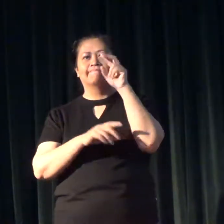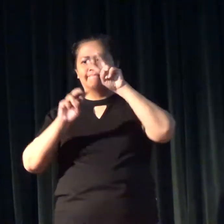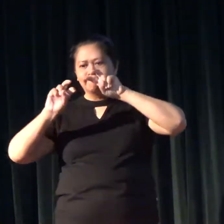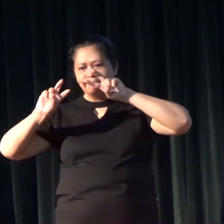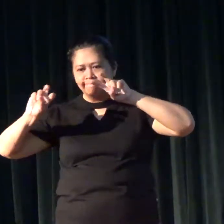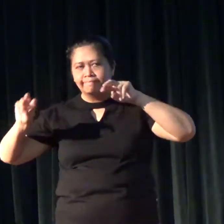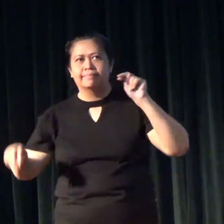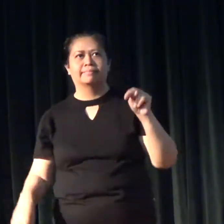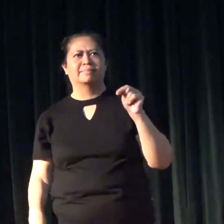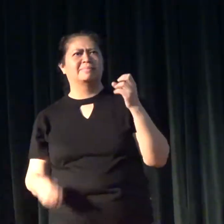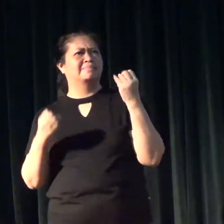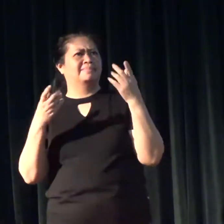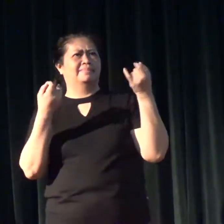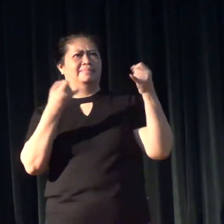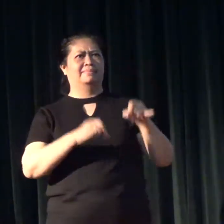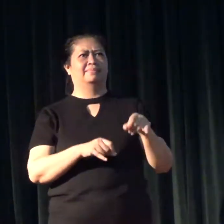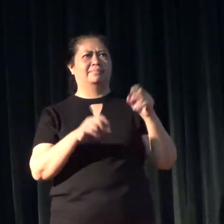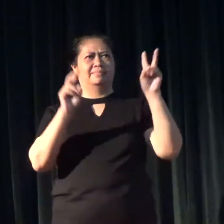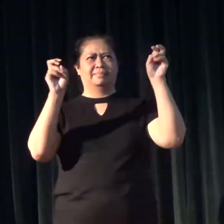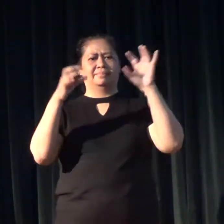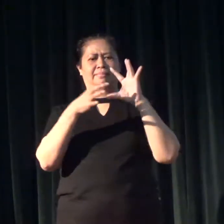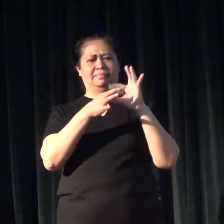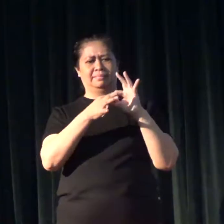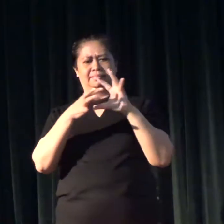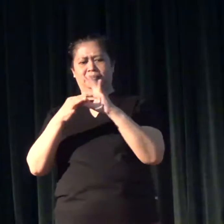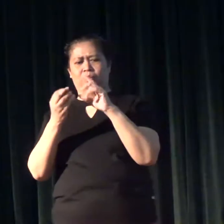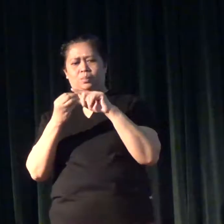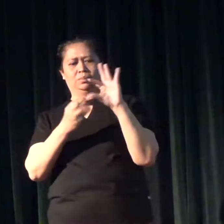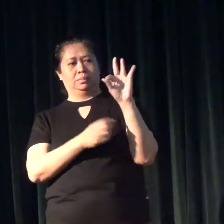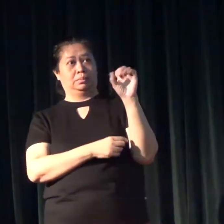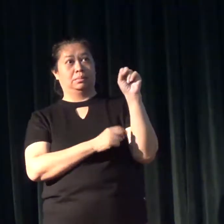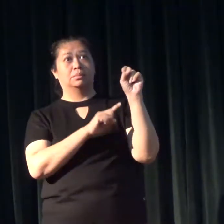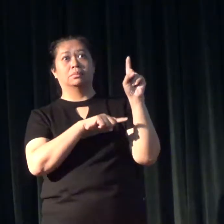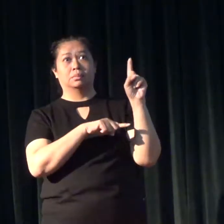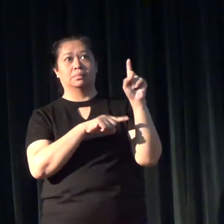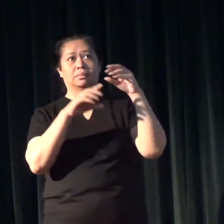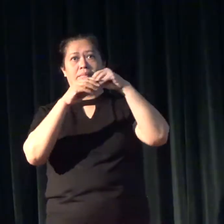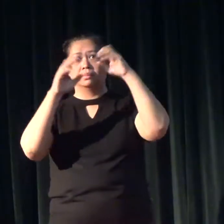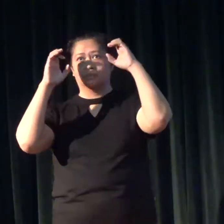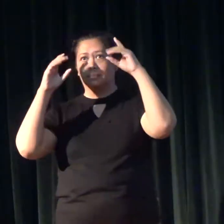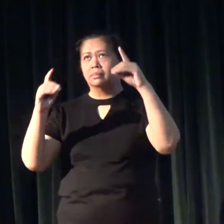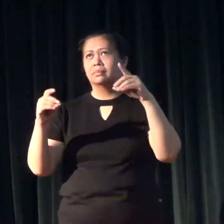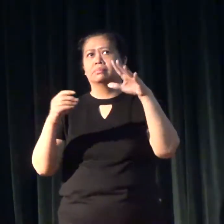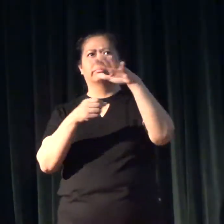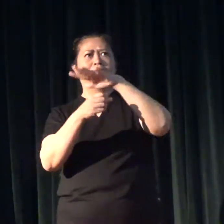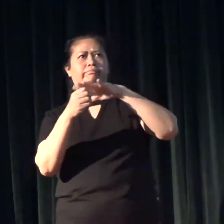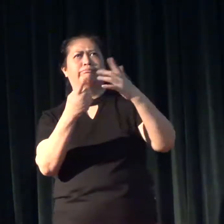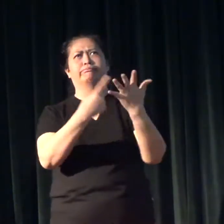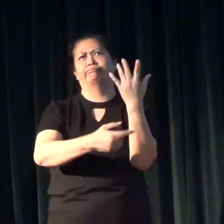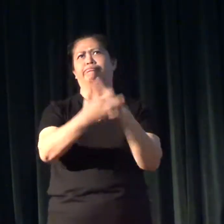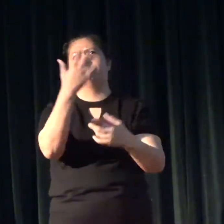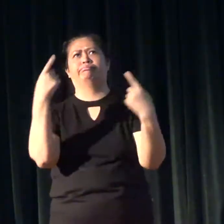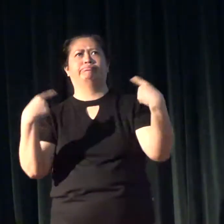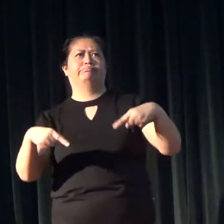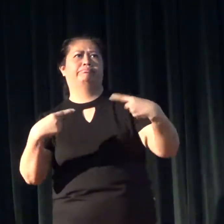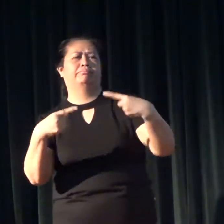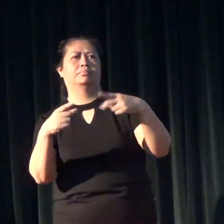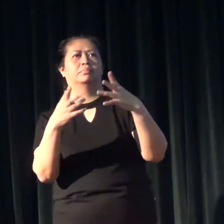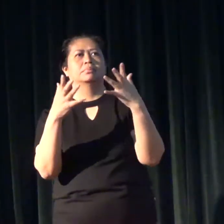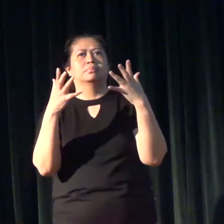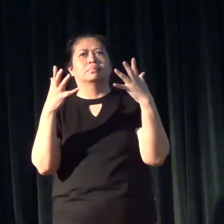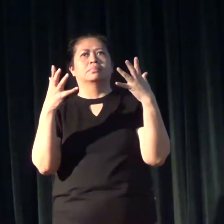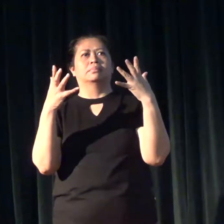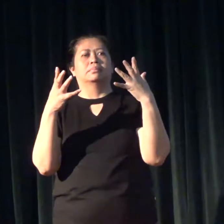A lot of the issues that are connected with FSL in education and all the debates that go with it